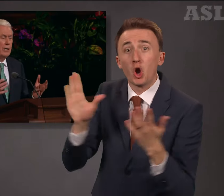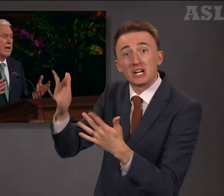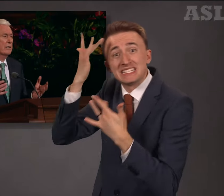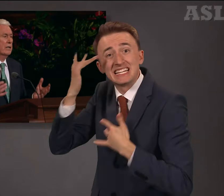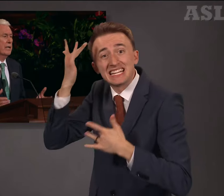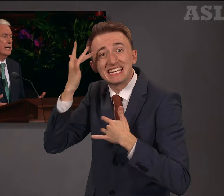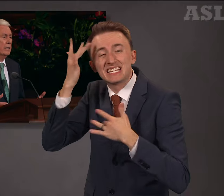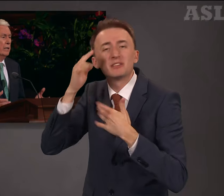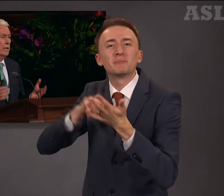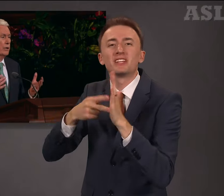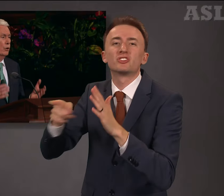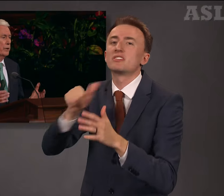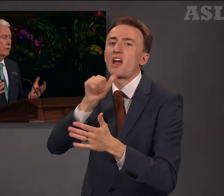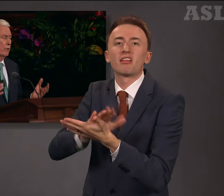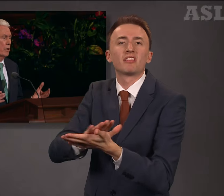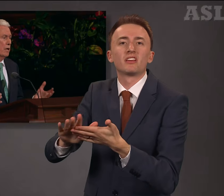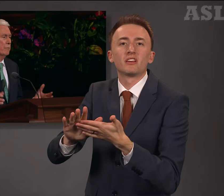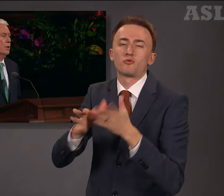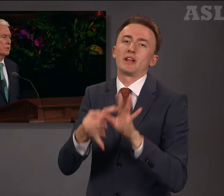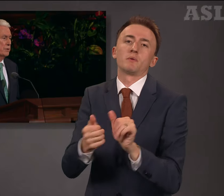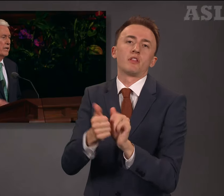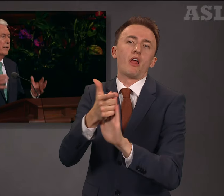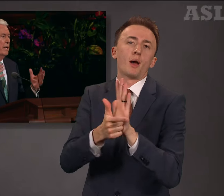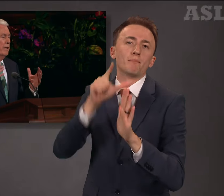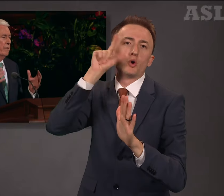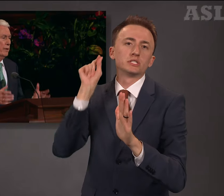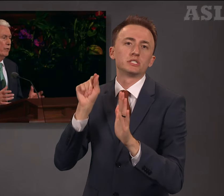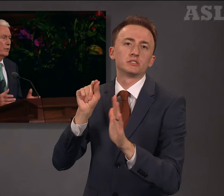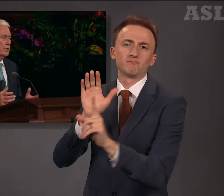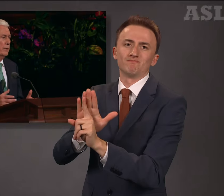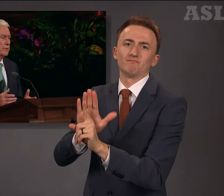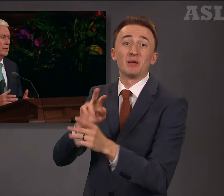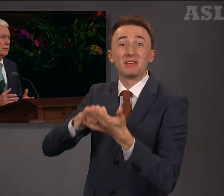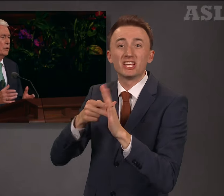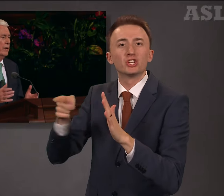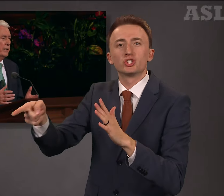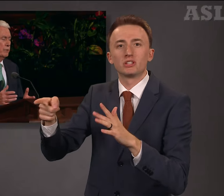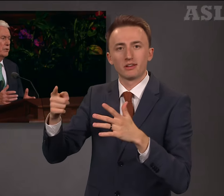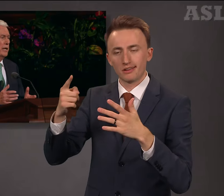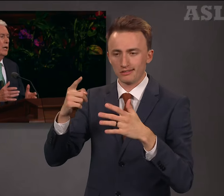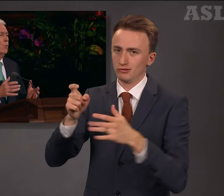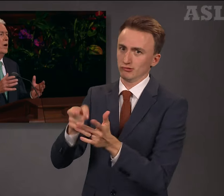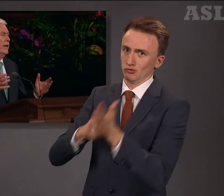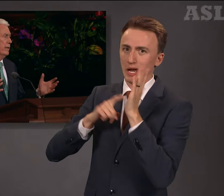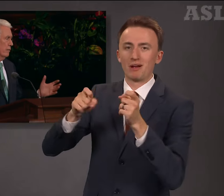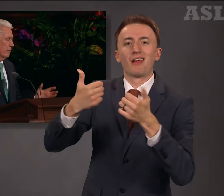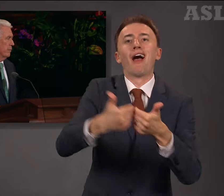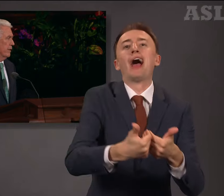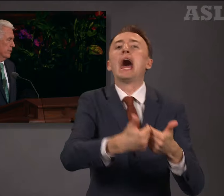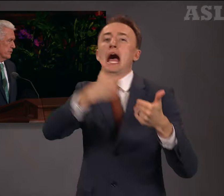unclean, according to the law of Moses, and therefore she was required to stay away from others.